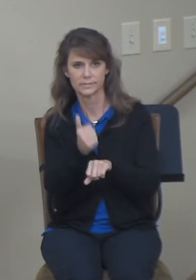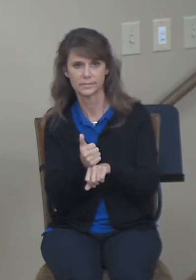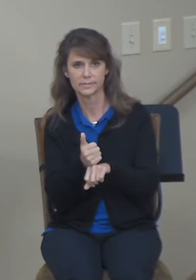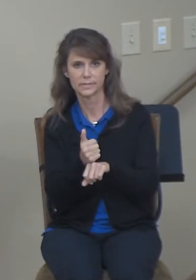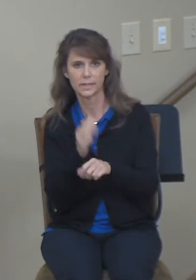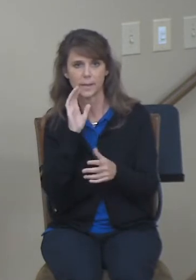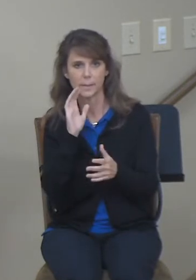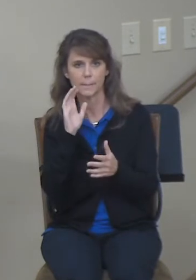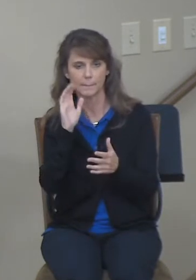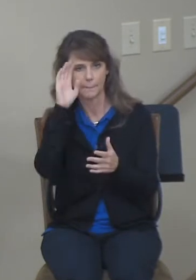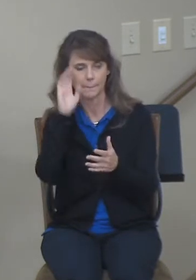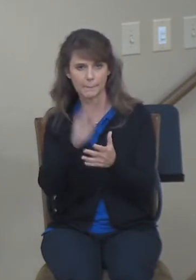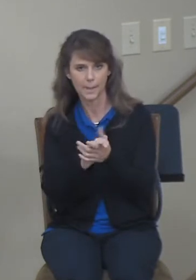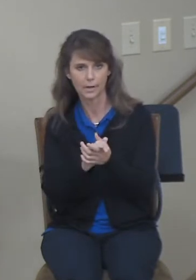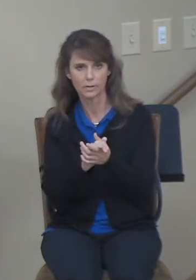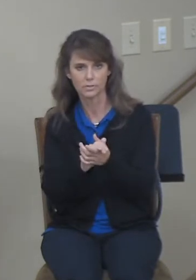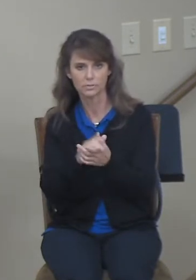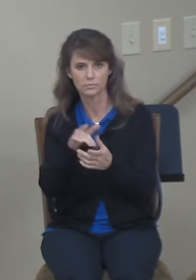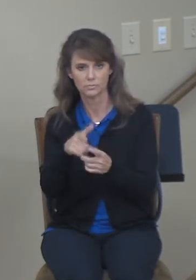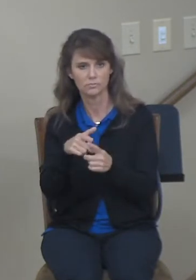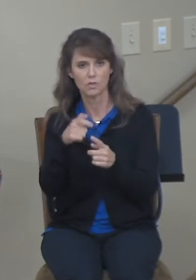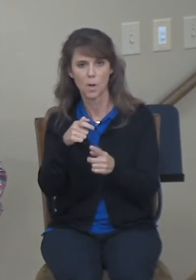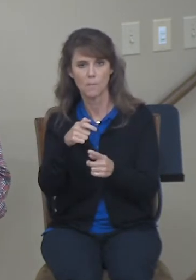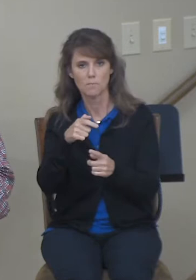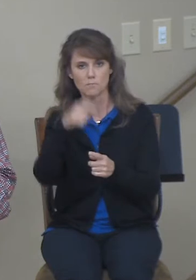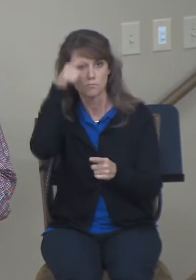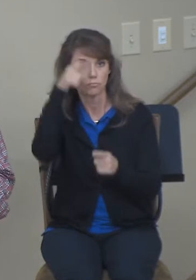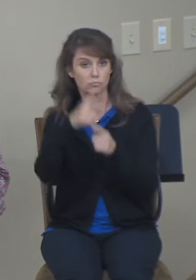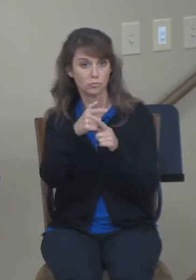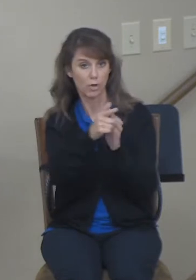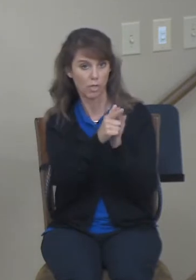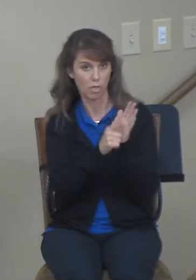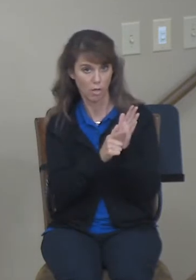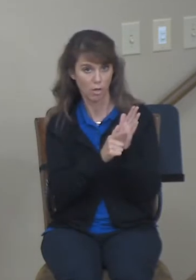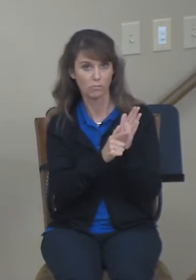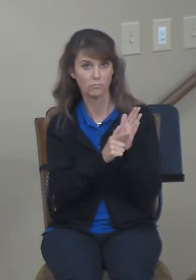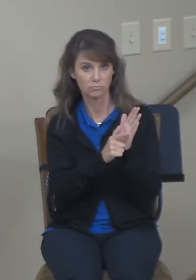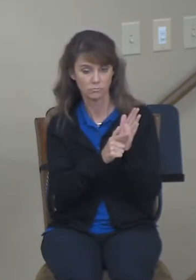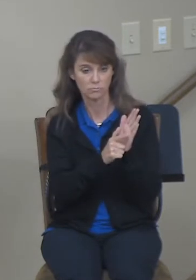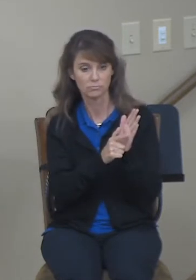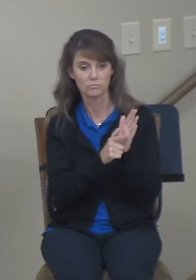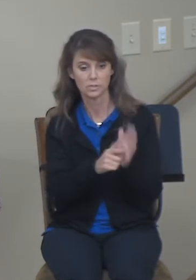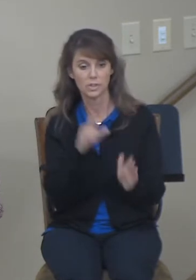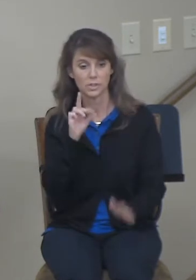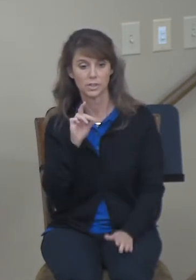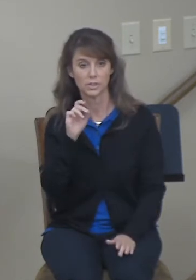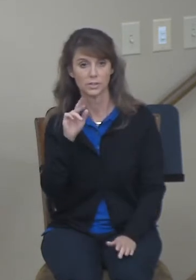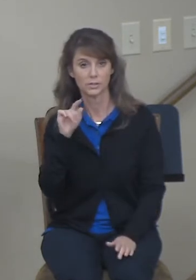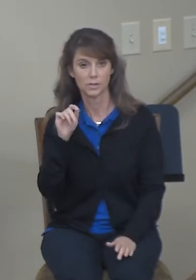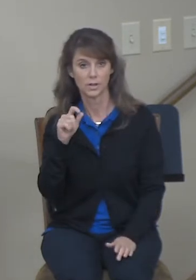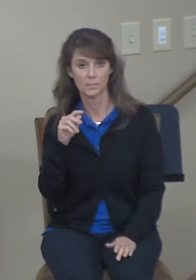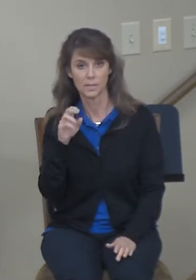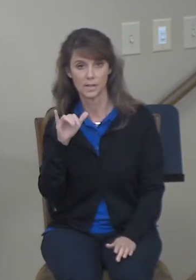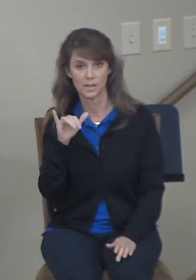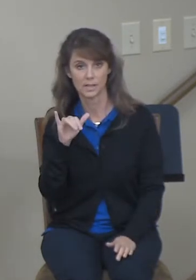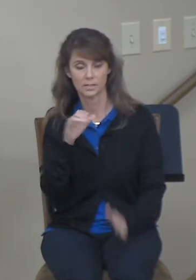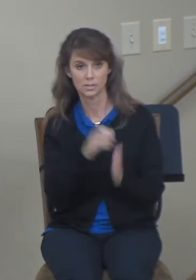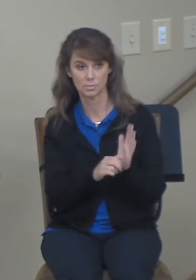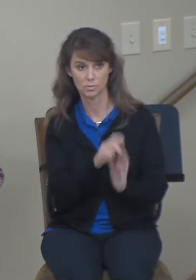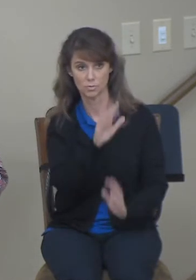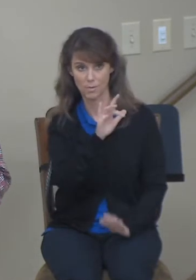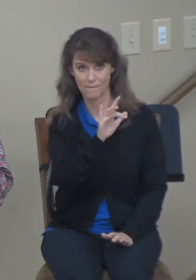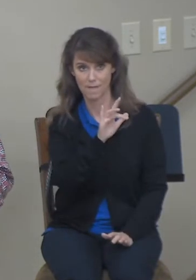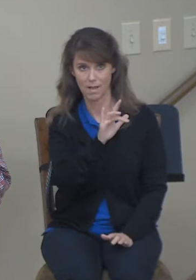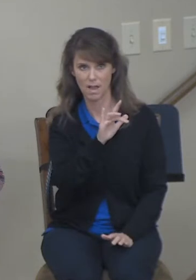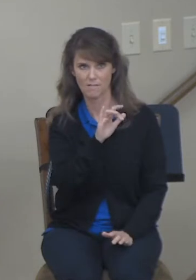which means brother-in-law. And it's the idea, at least as it's related in Deuteronomy chapter 25, of how a brother